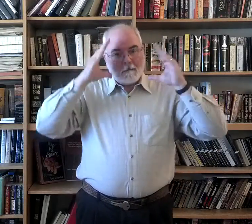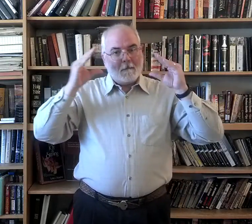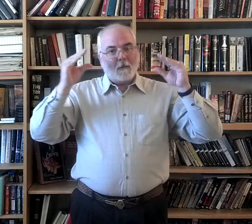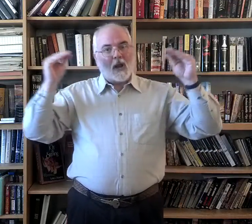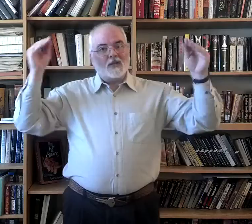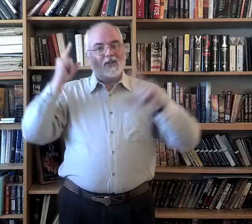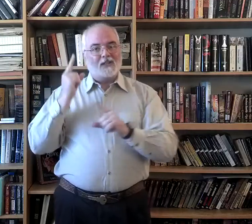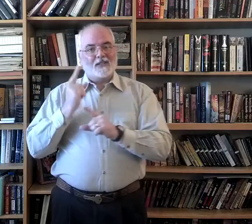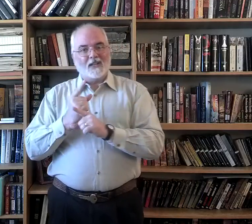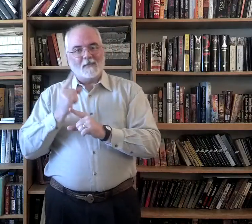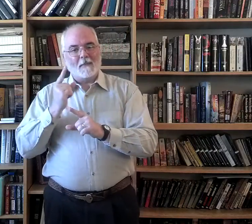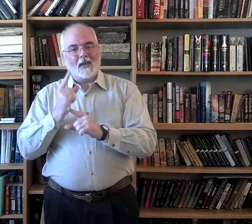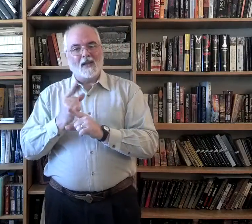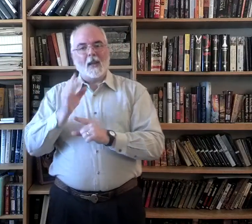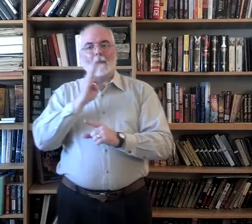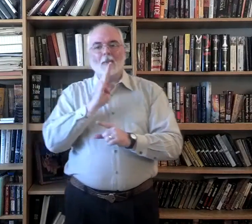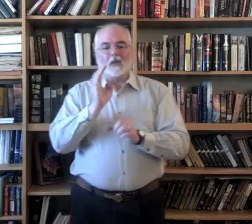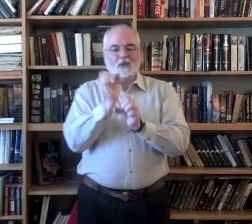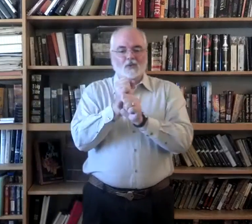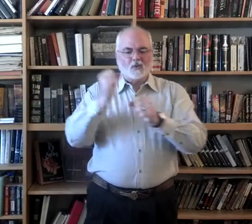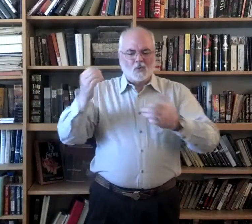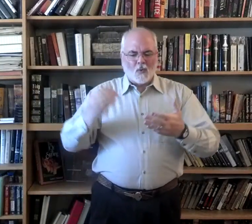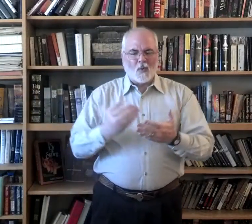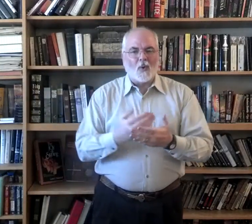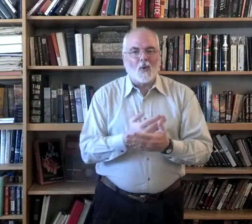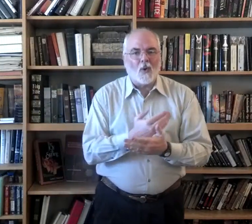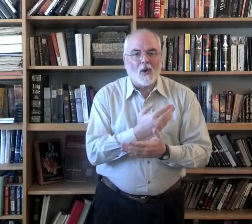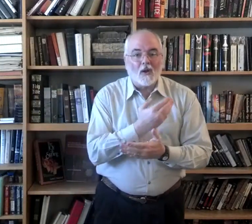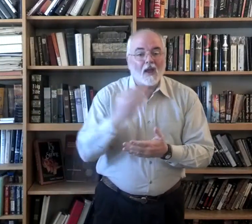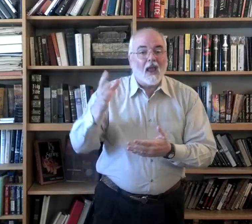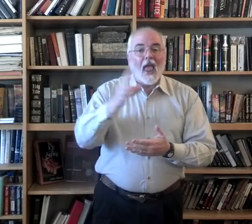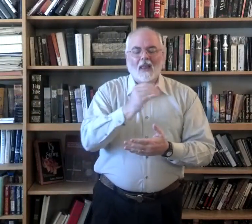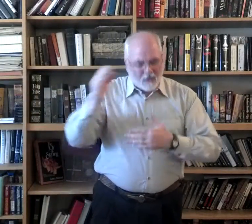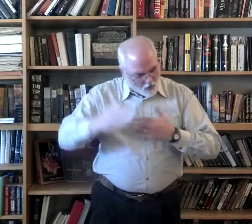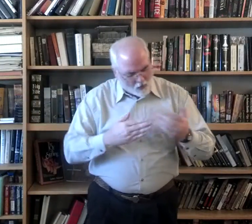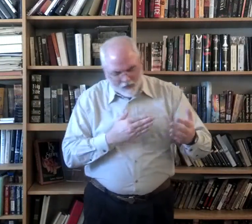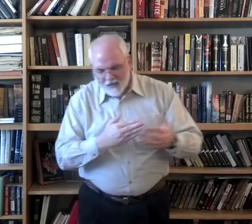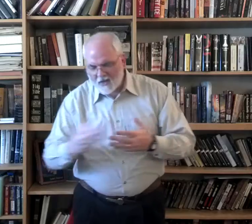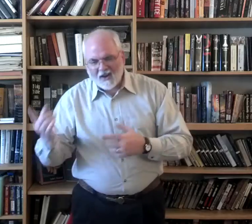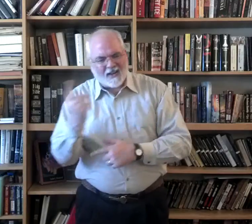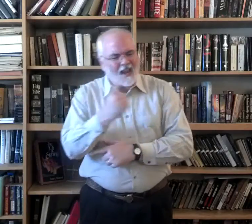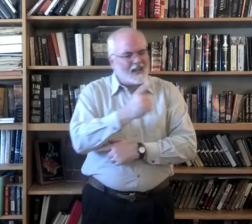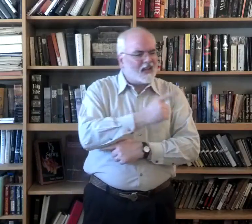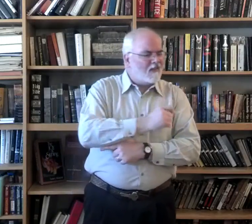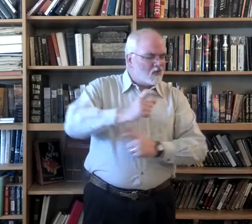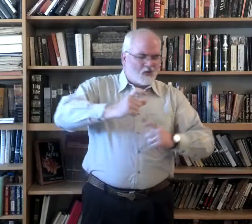righteousness being restored. And though these are days of great